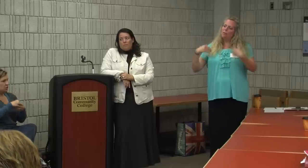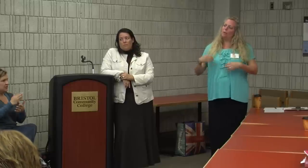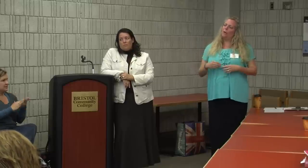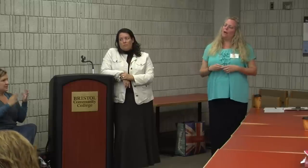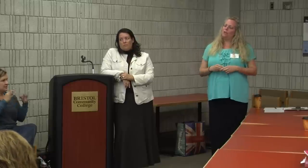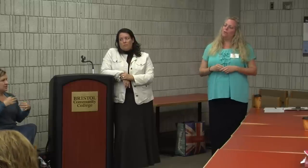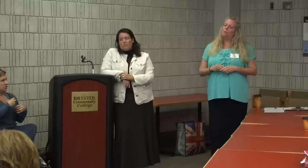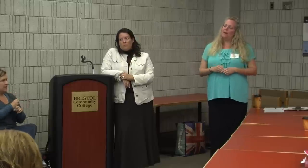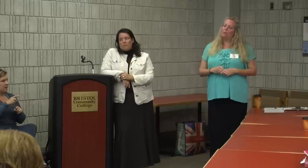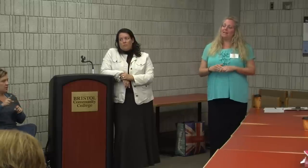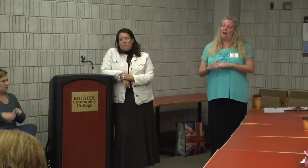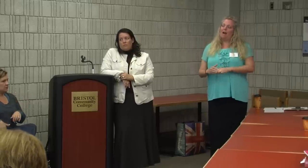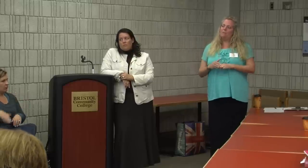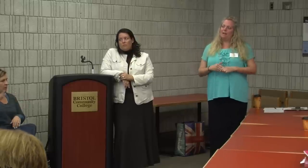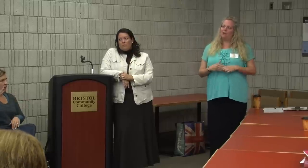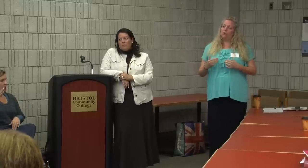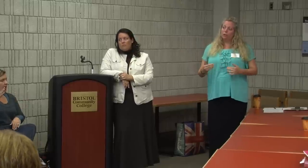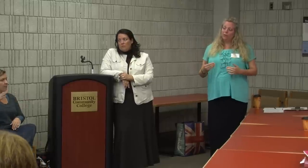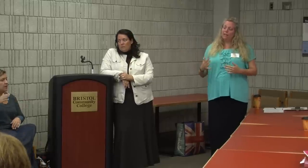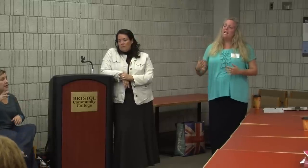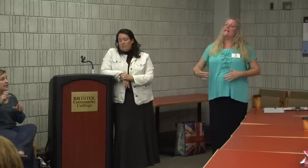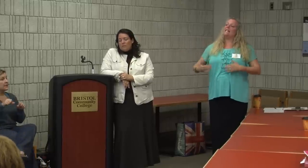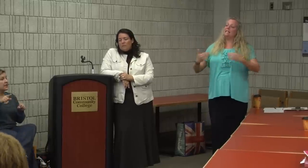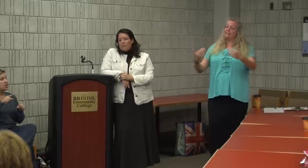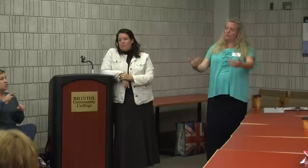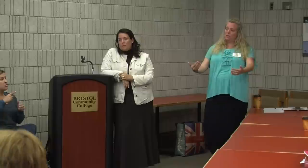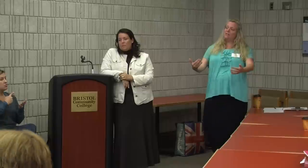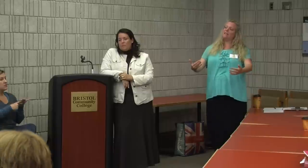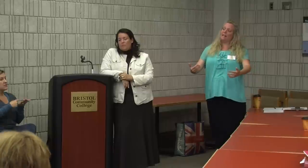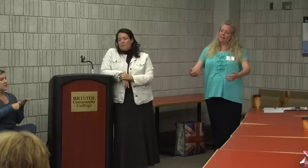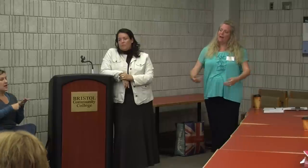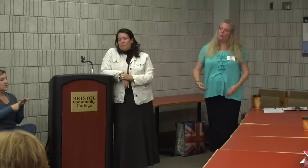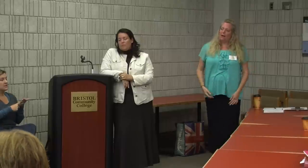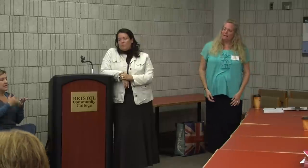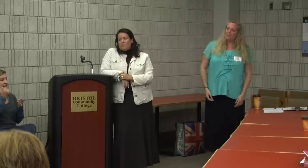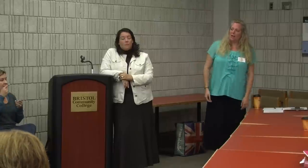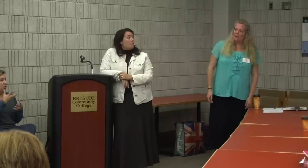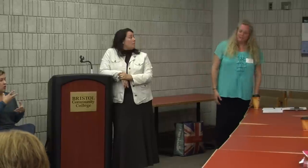more about how you may or may not have been included in decisions like that as a child?